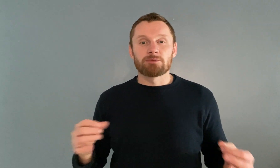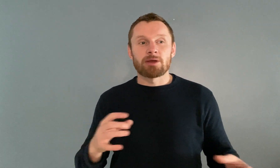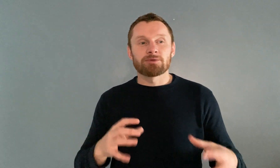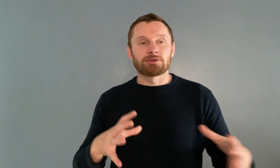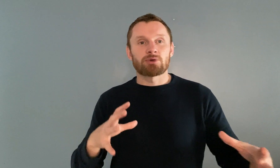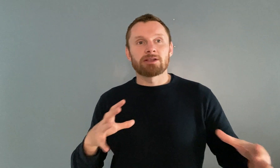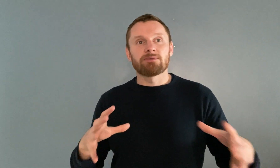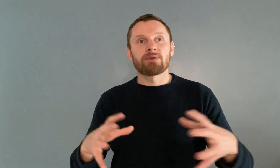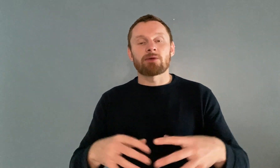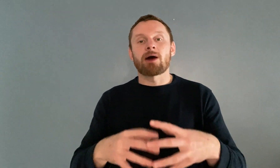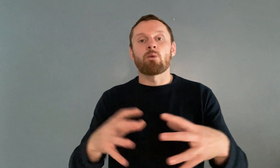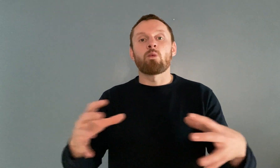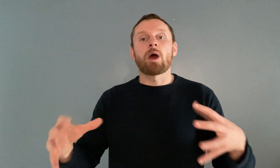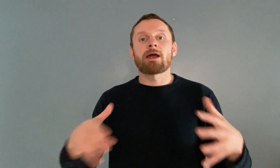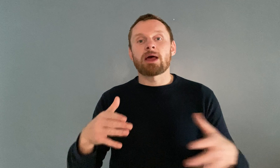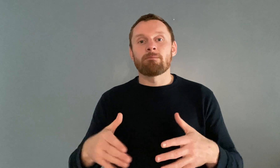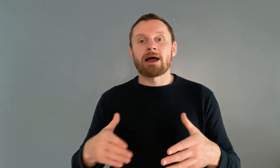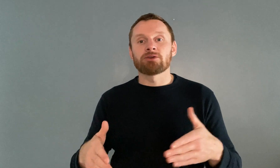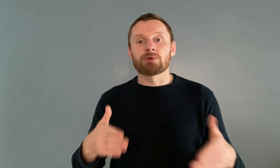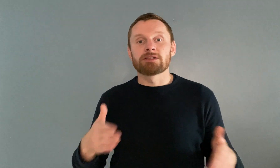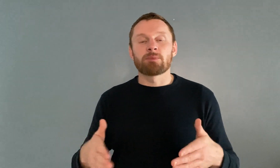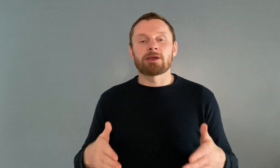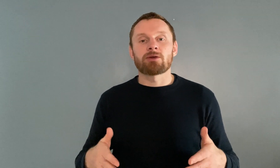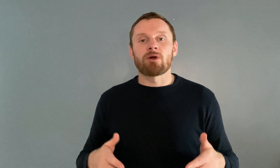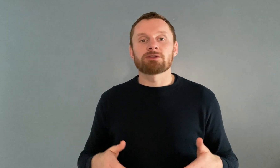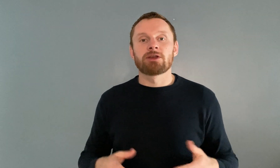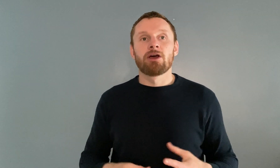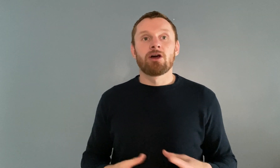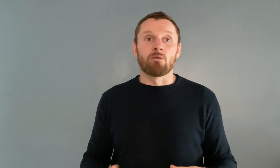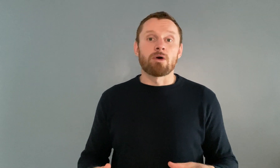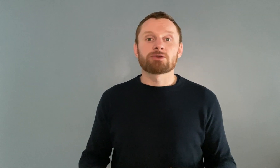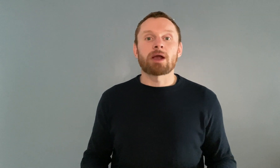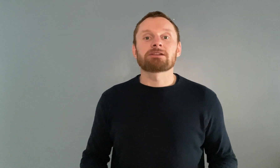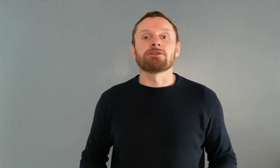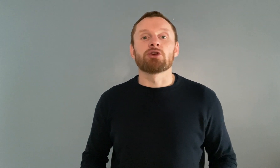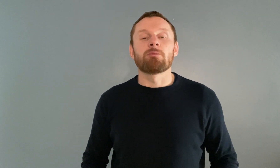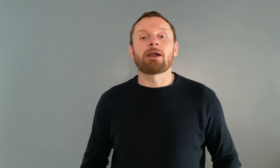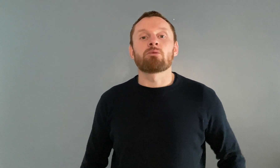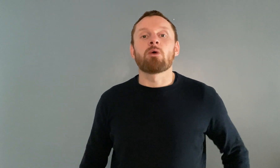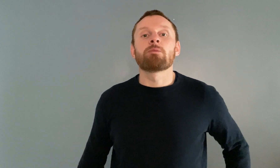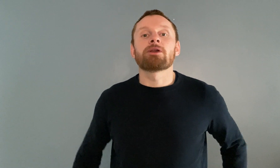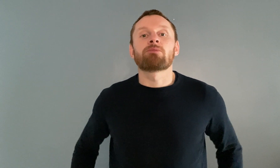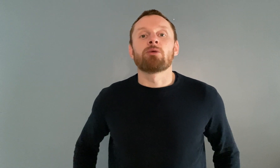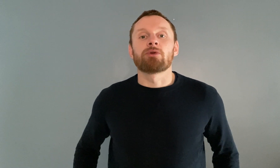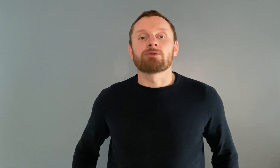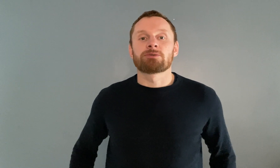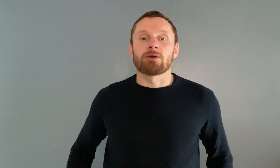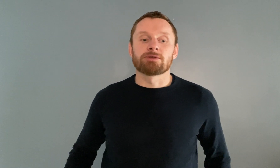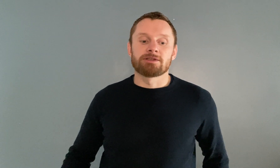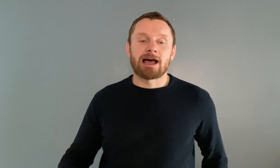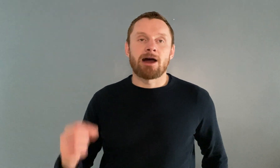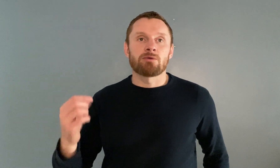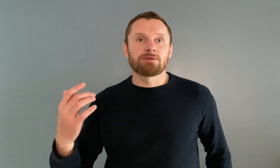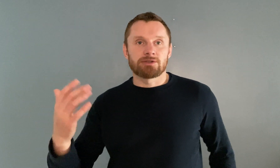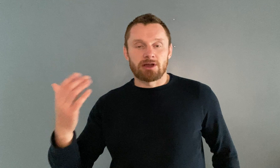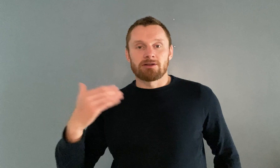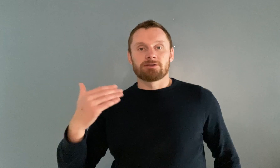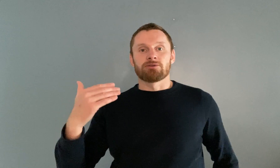to be able to try to figure out where that boundary is being crossed and what to actually do about it what would be an appropriate response is how to start to